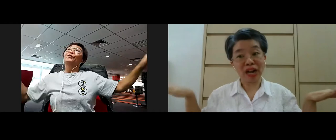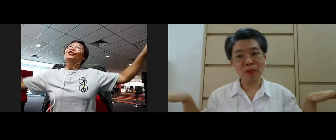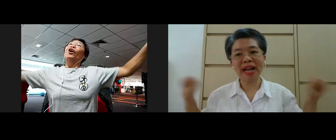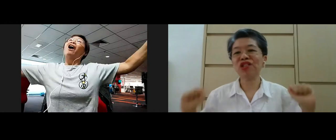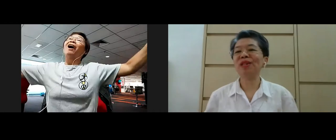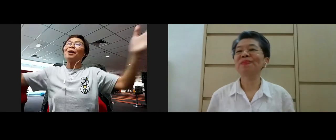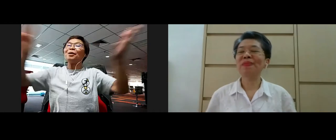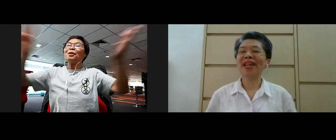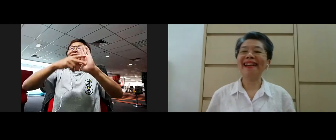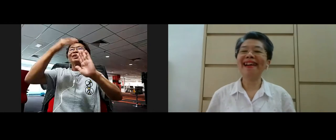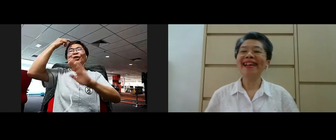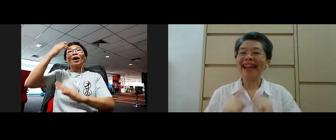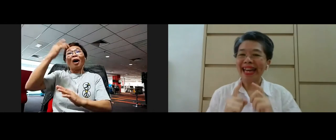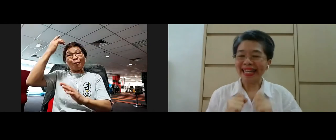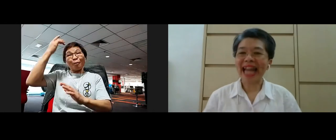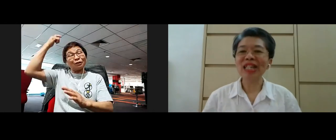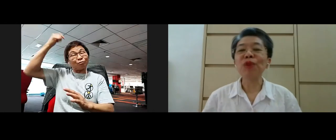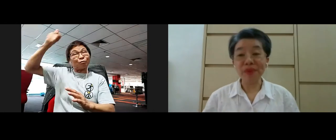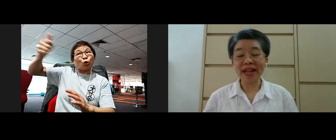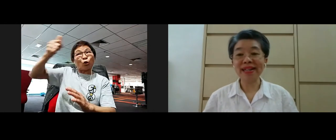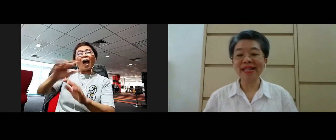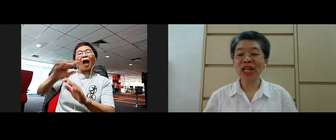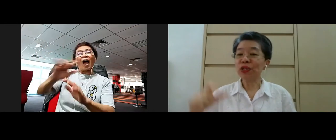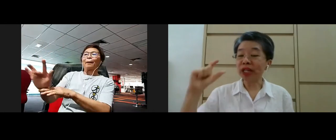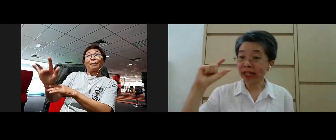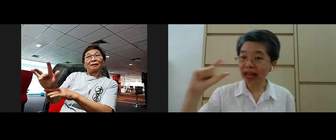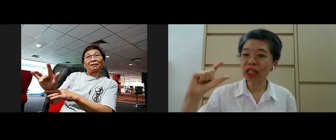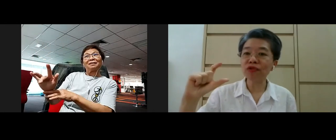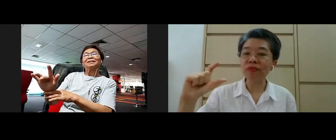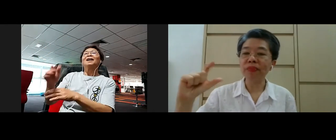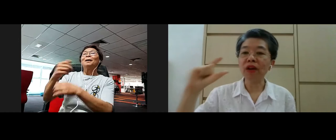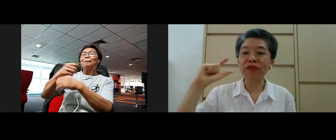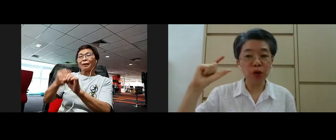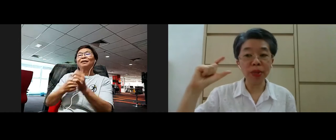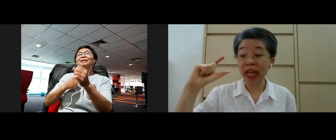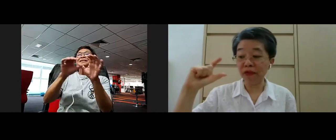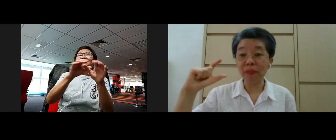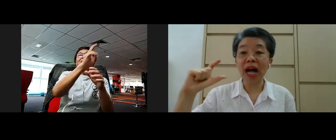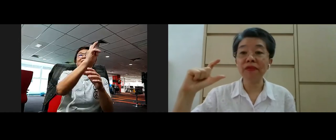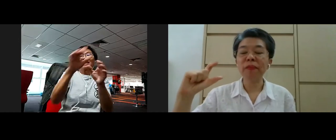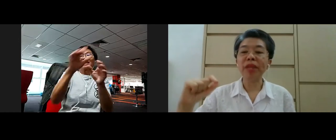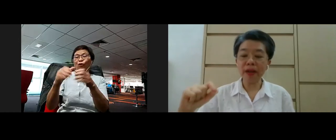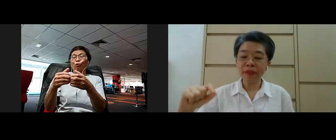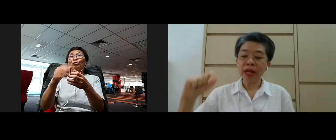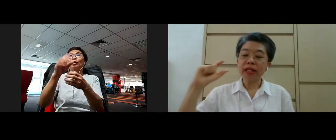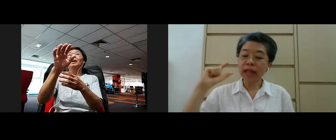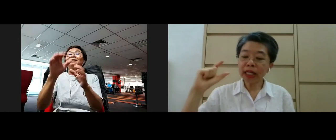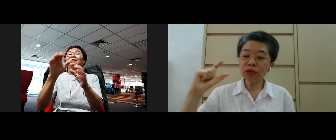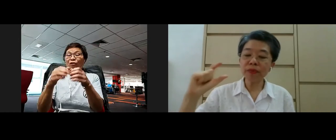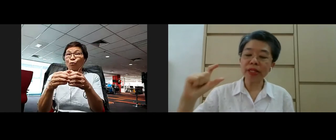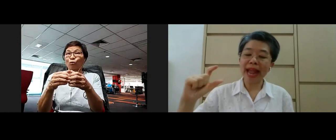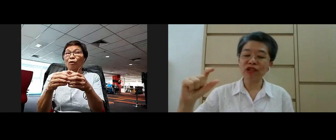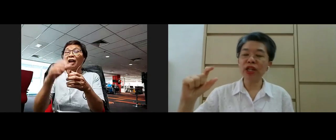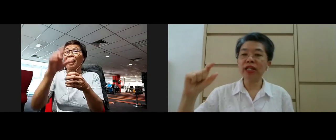and compassion and that will bring us to the second group of the Noble Eightfold path the